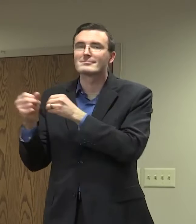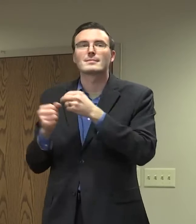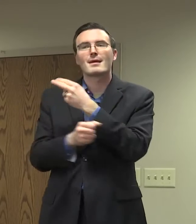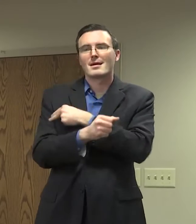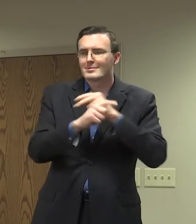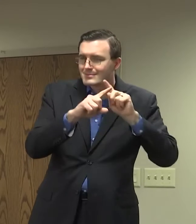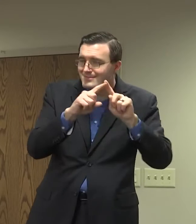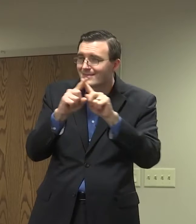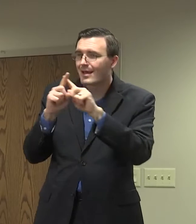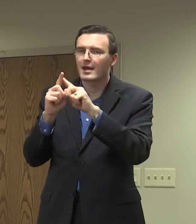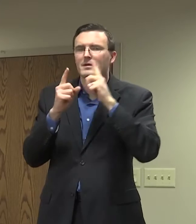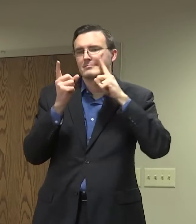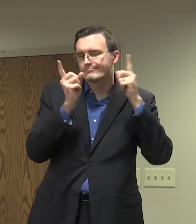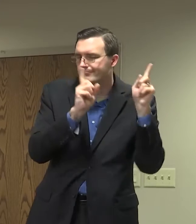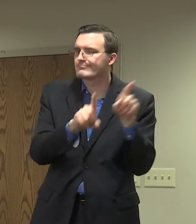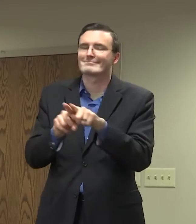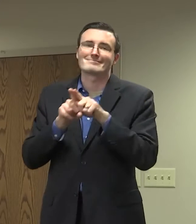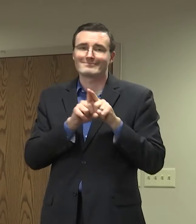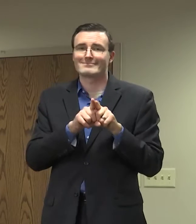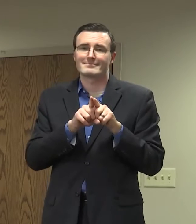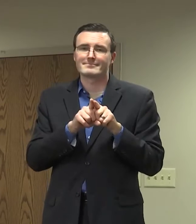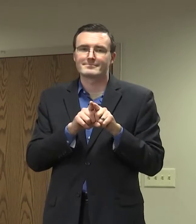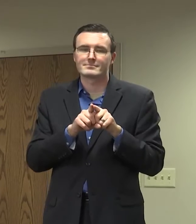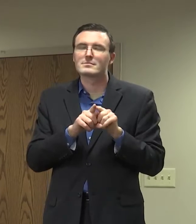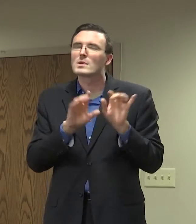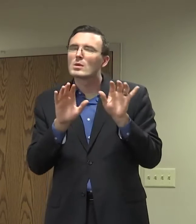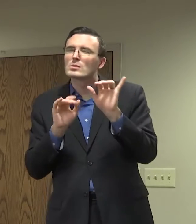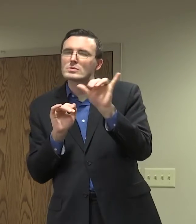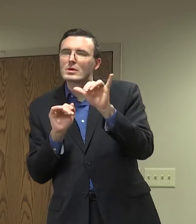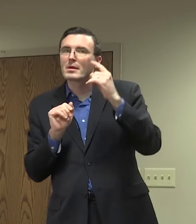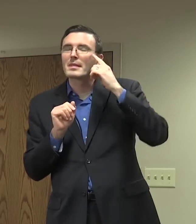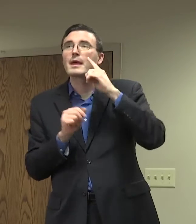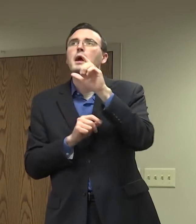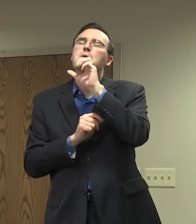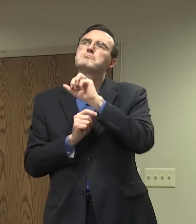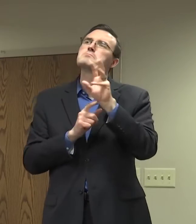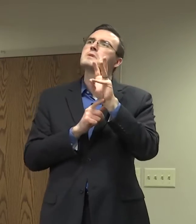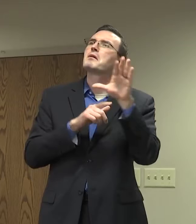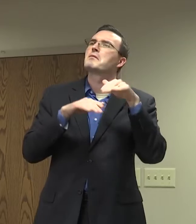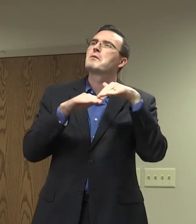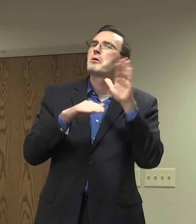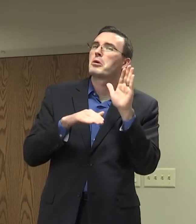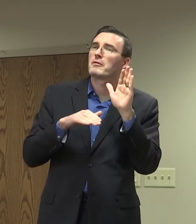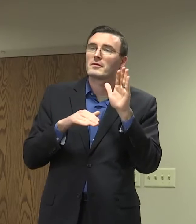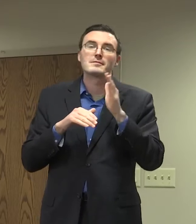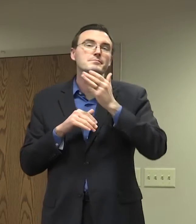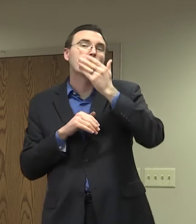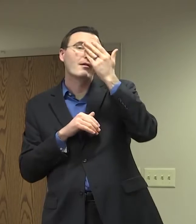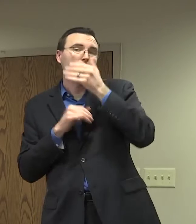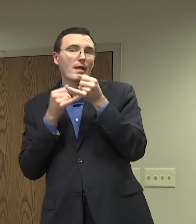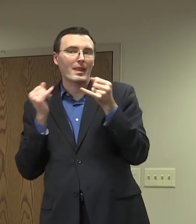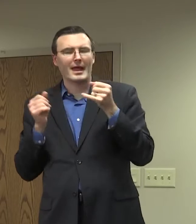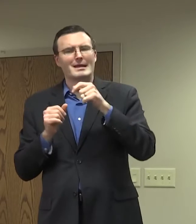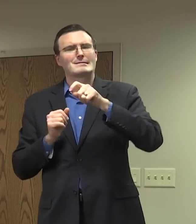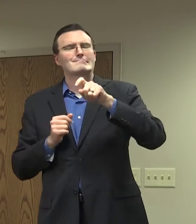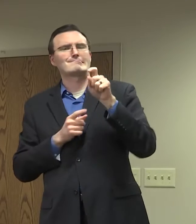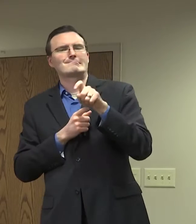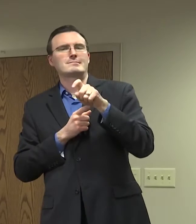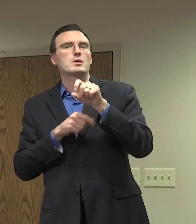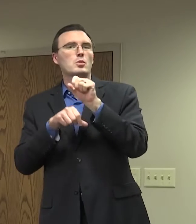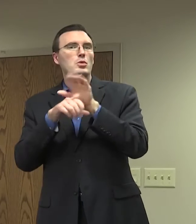Also being mindful, when you start talking about over 65 and the, what we call the frontline essential workers, that